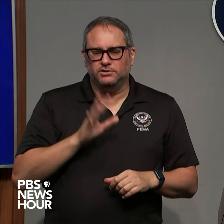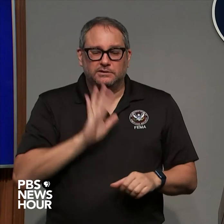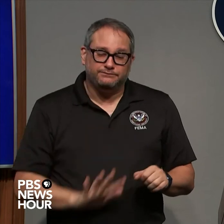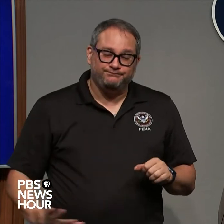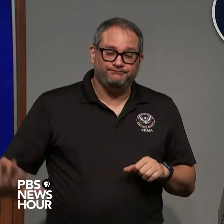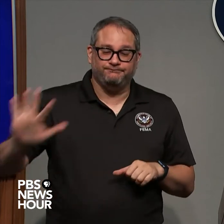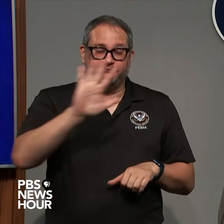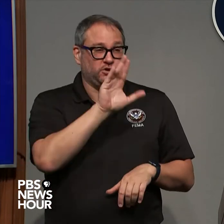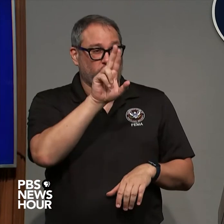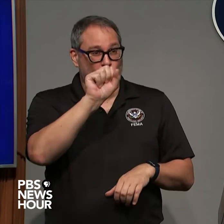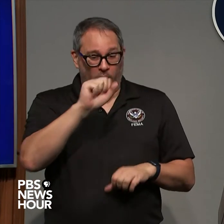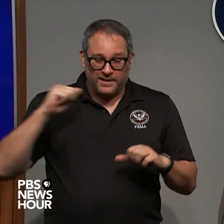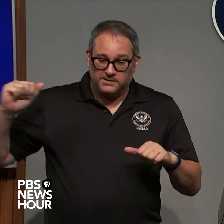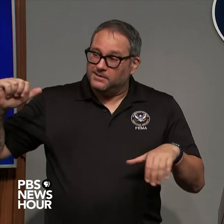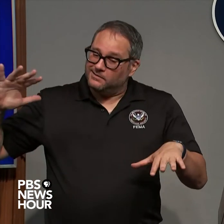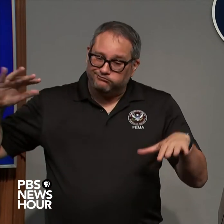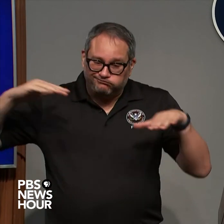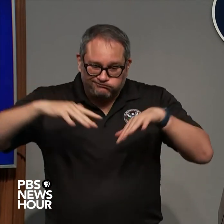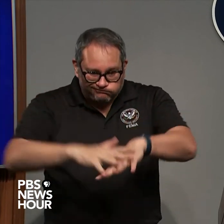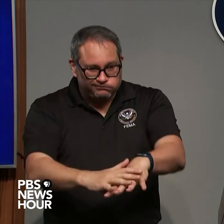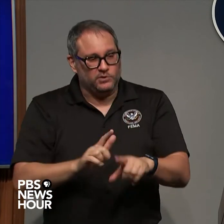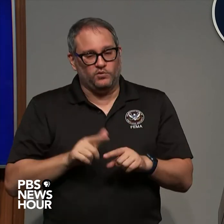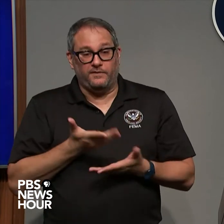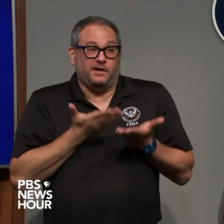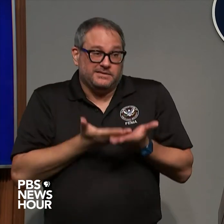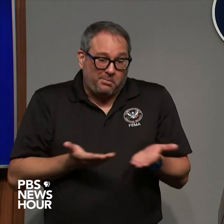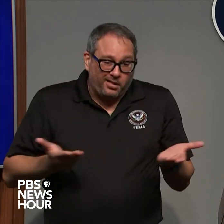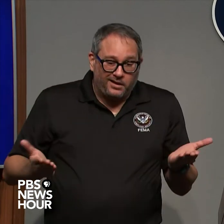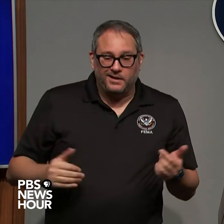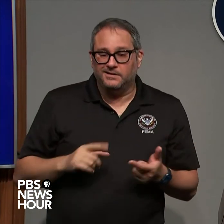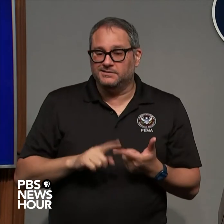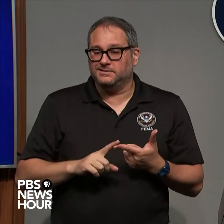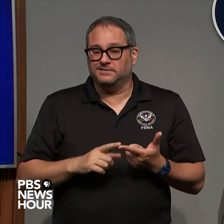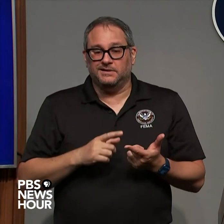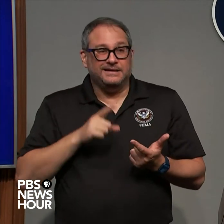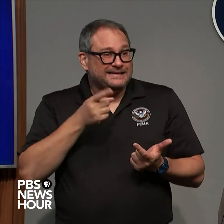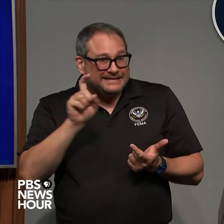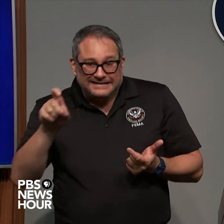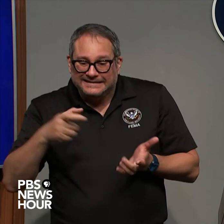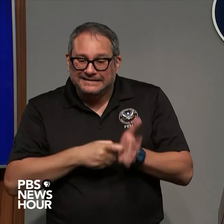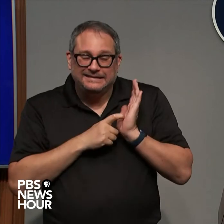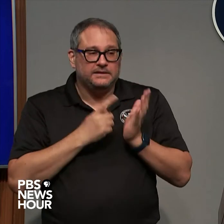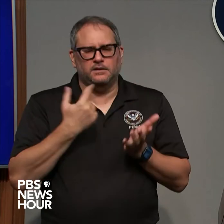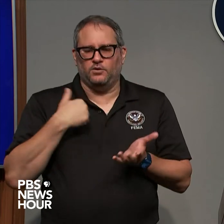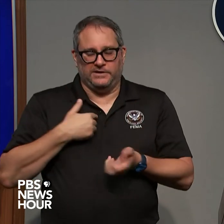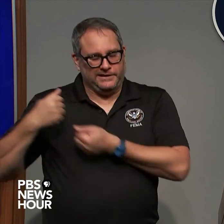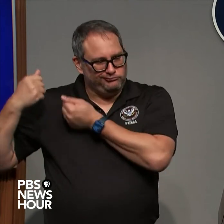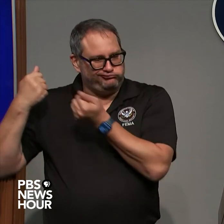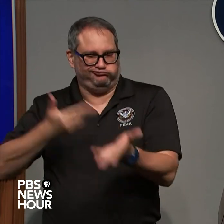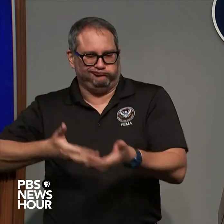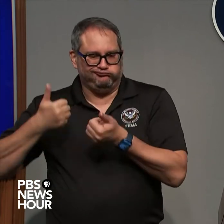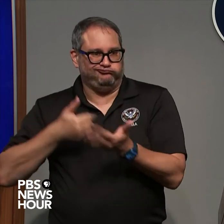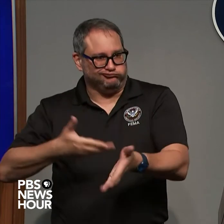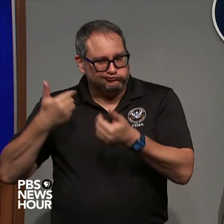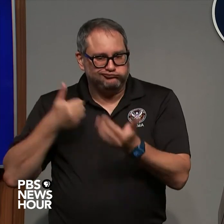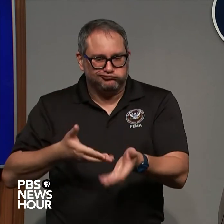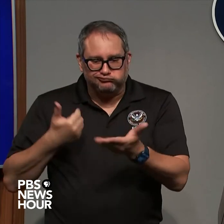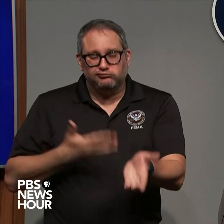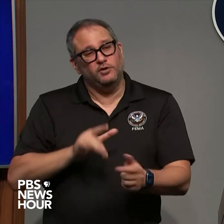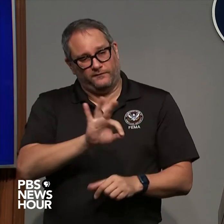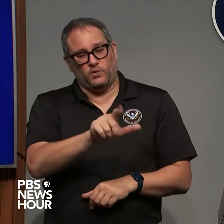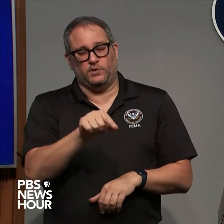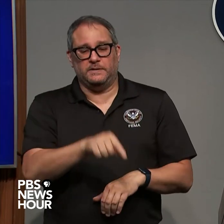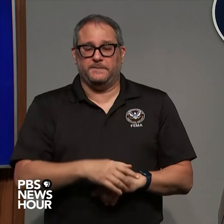supplies to Florida in preparation for Ian everyone's safety is our top